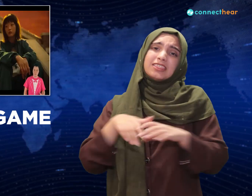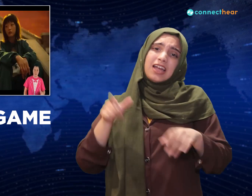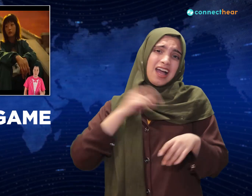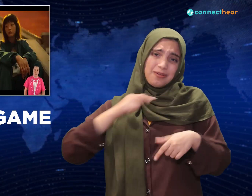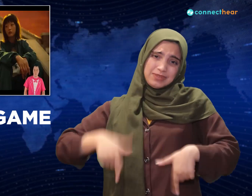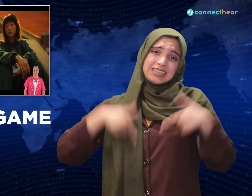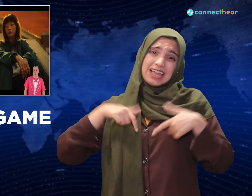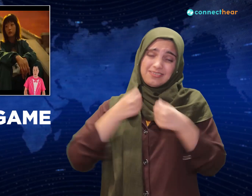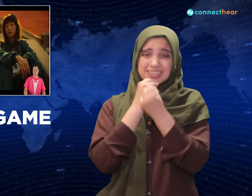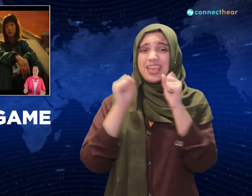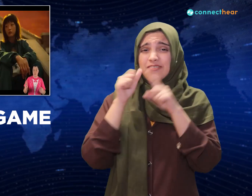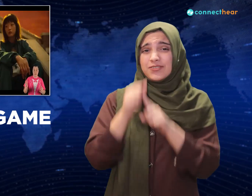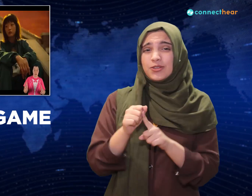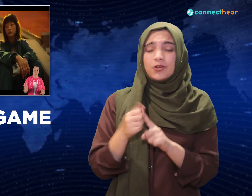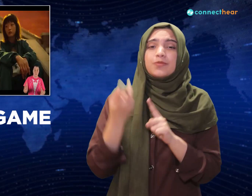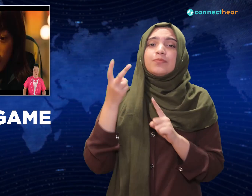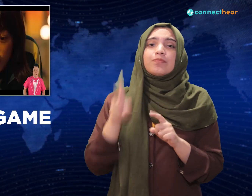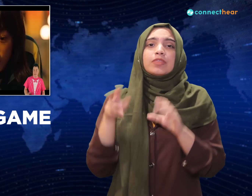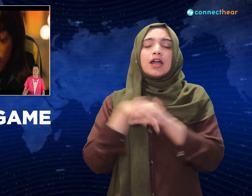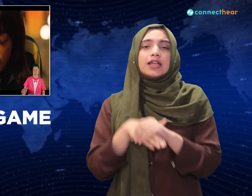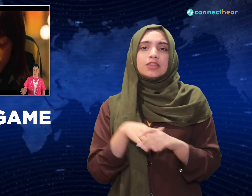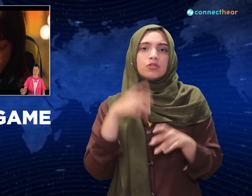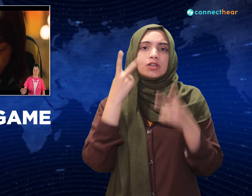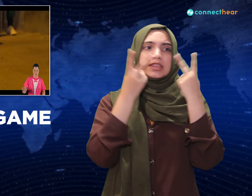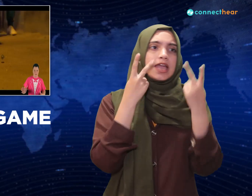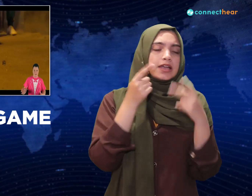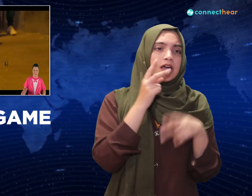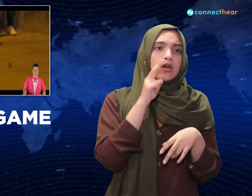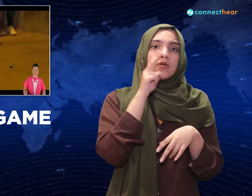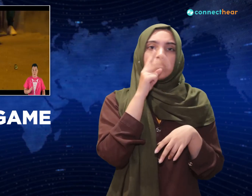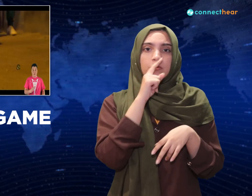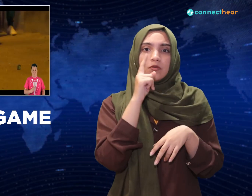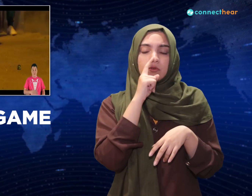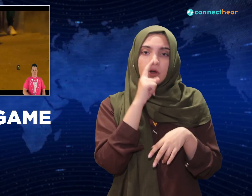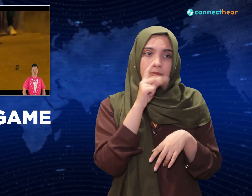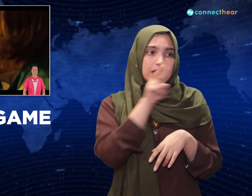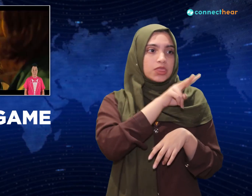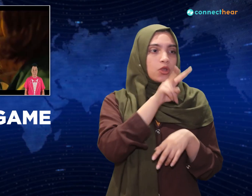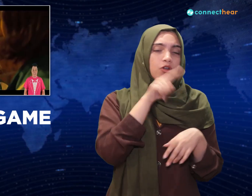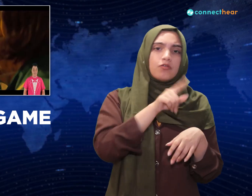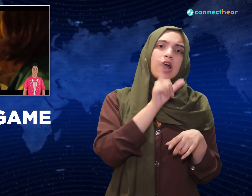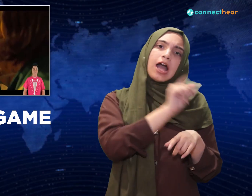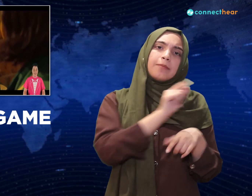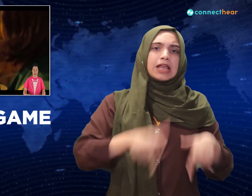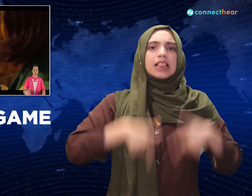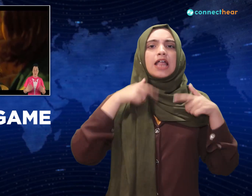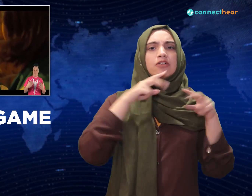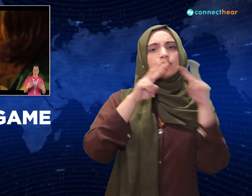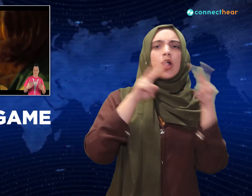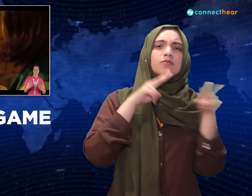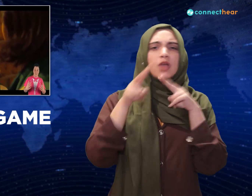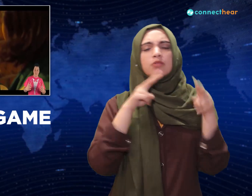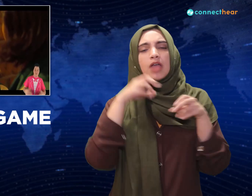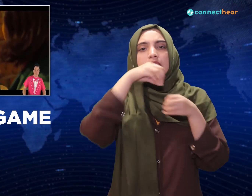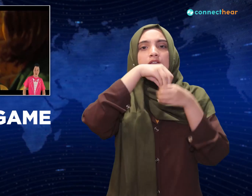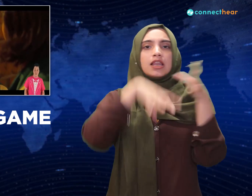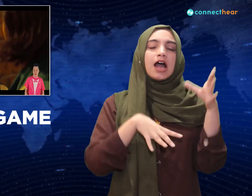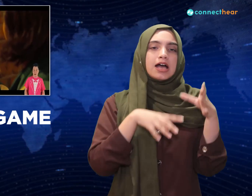spend the time just talking about their lives. And at the end, the other girl forfeits, she's like, yeah I don't have much to live for out there,